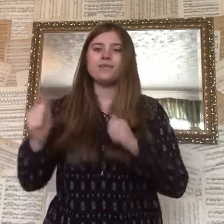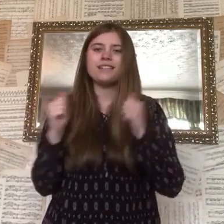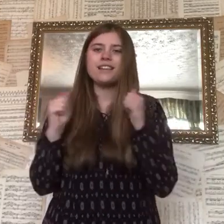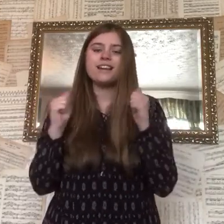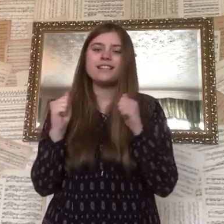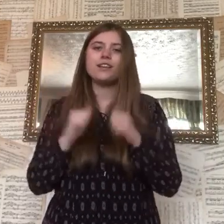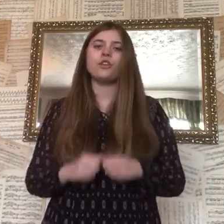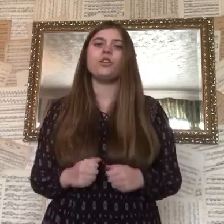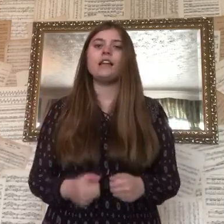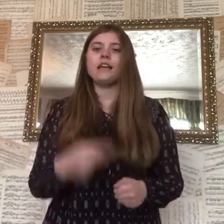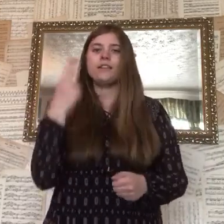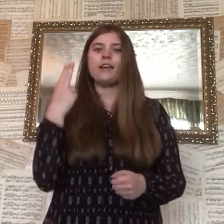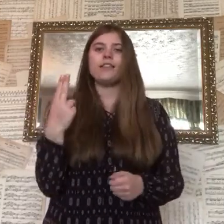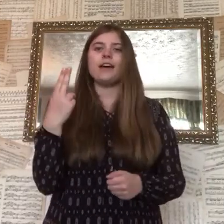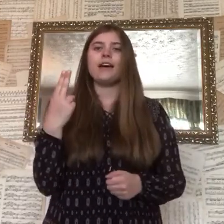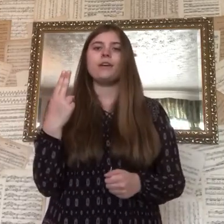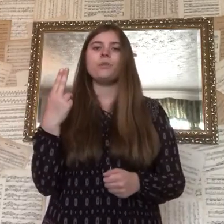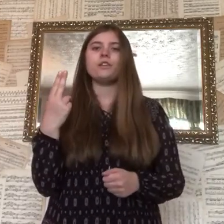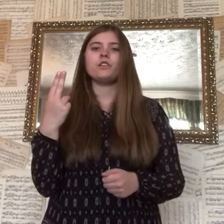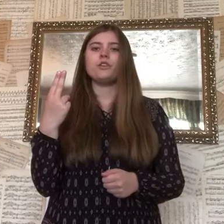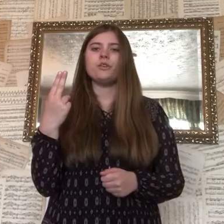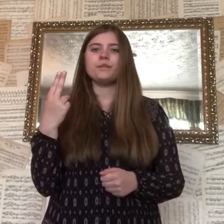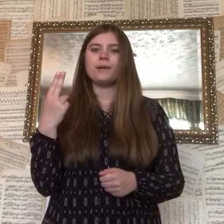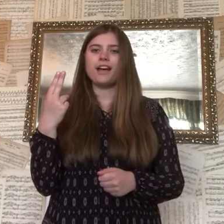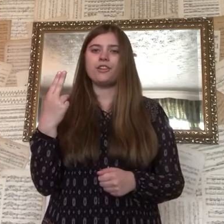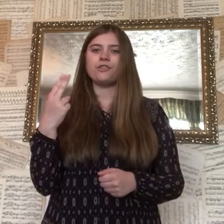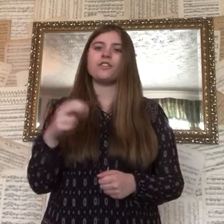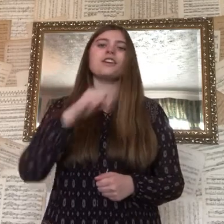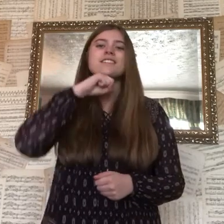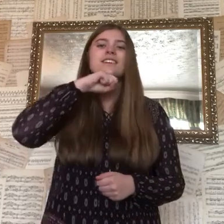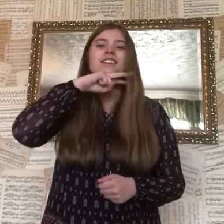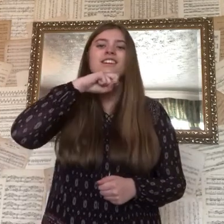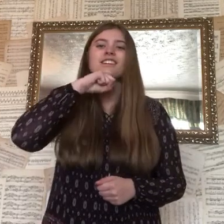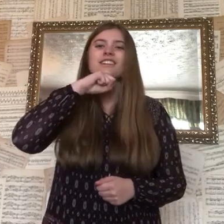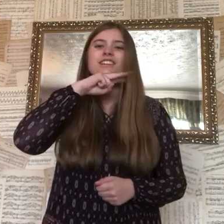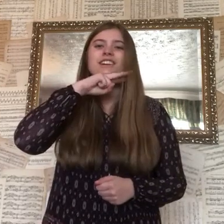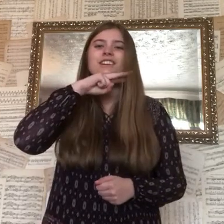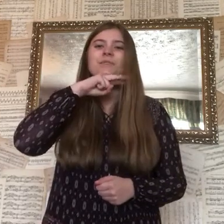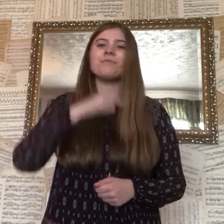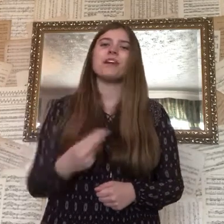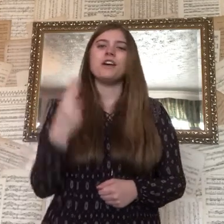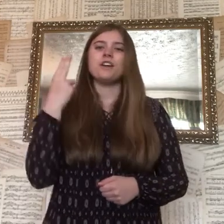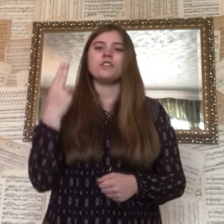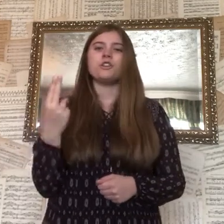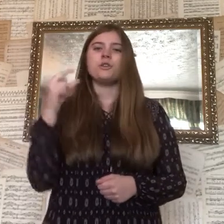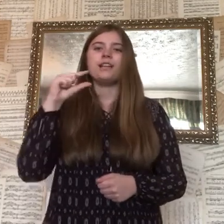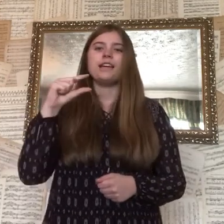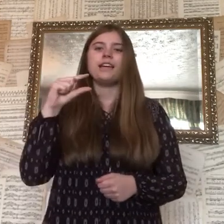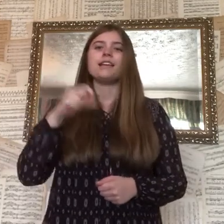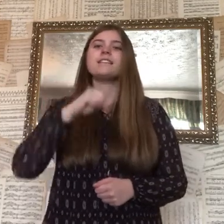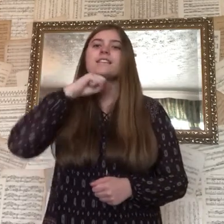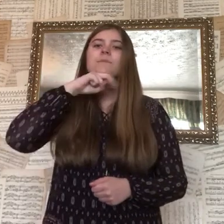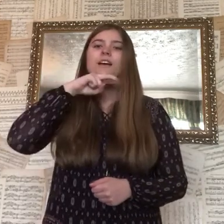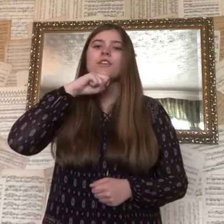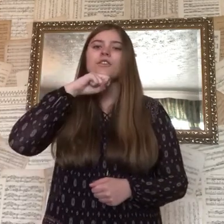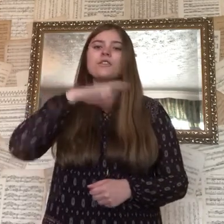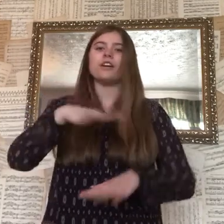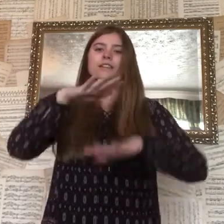was nice and cool and there were two speckled frogs. Glug glug! Two little speckled frogs